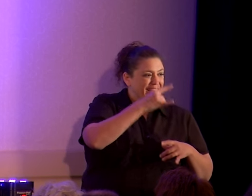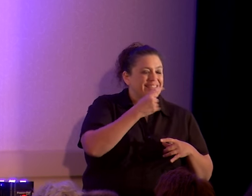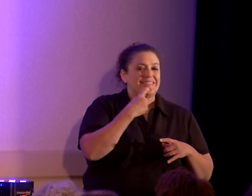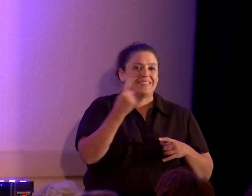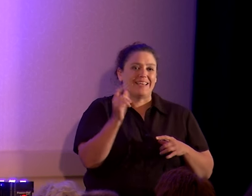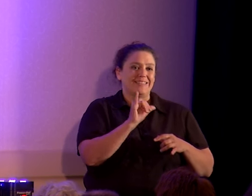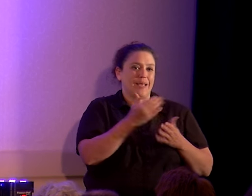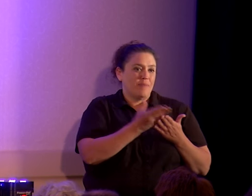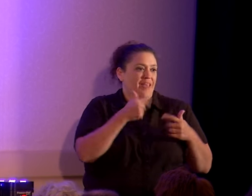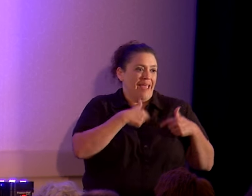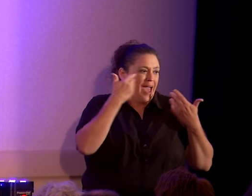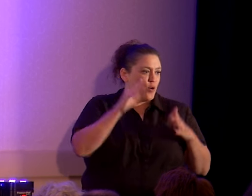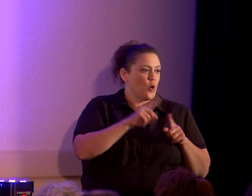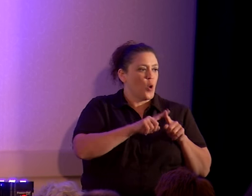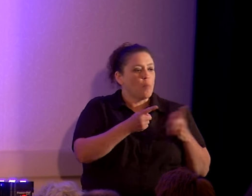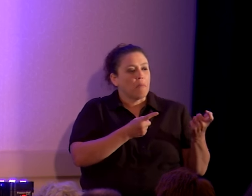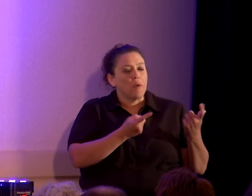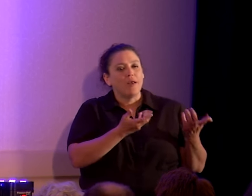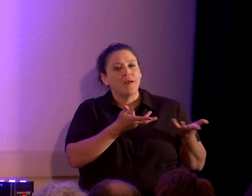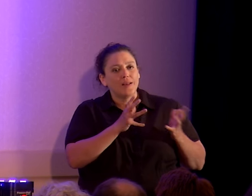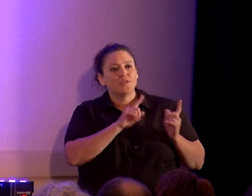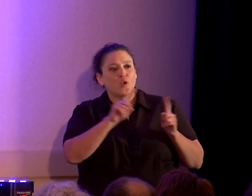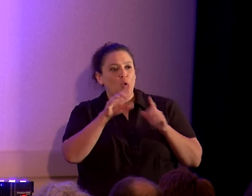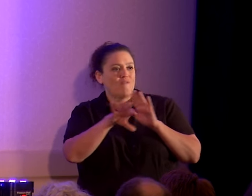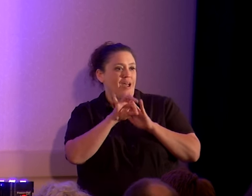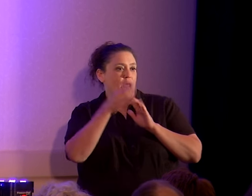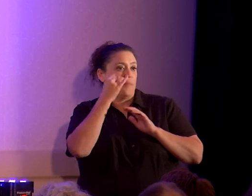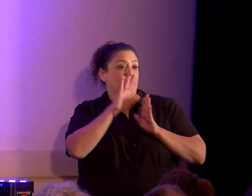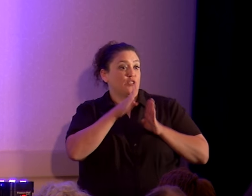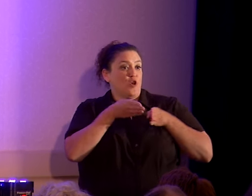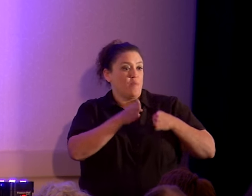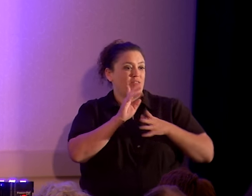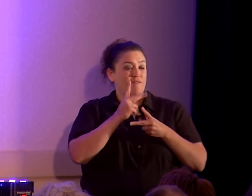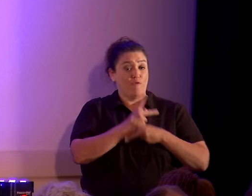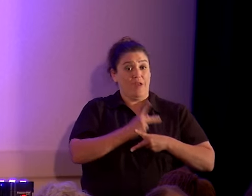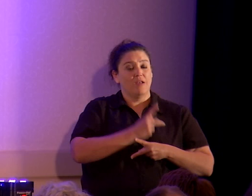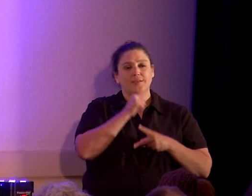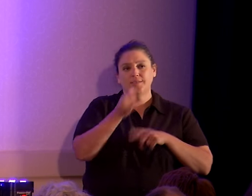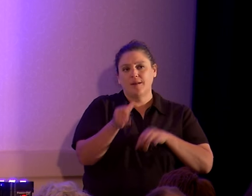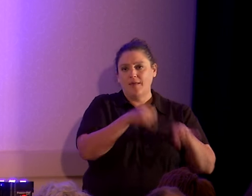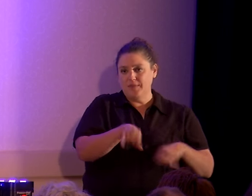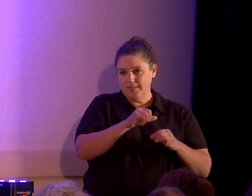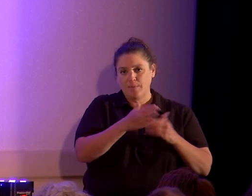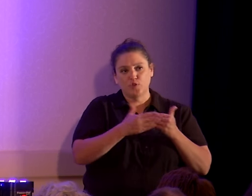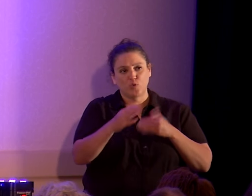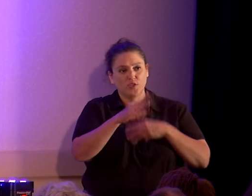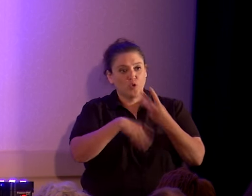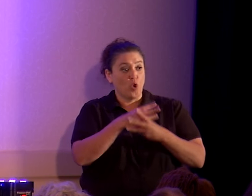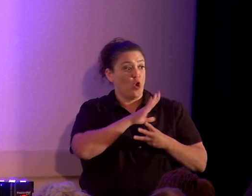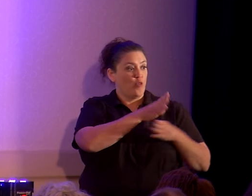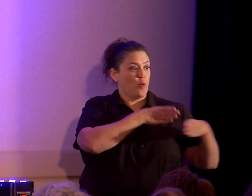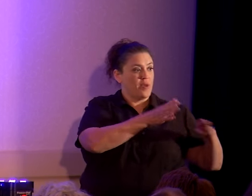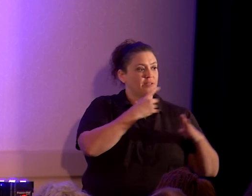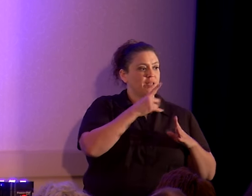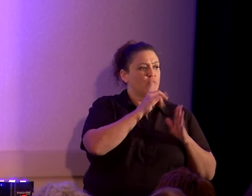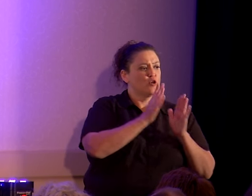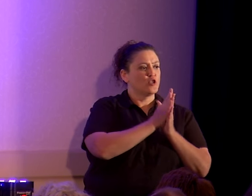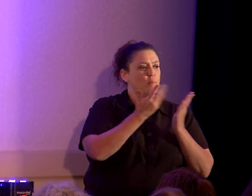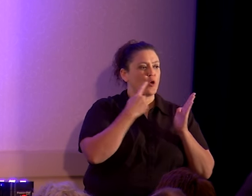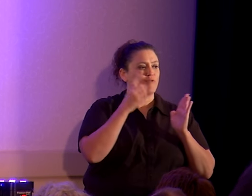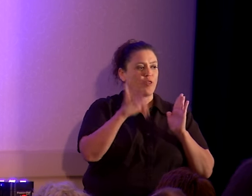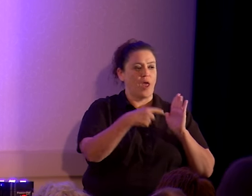find out. Because their method for finding out is not the same as the rest of the world. Their method is to say there's a book for that.